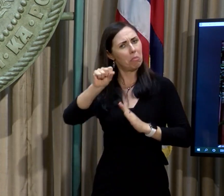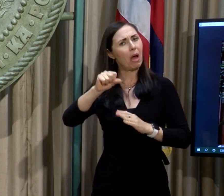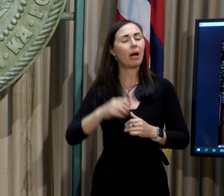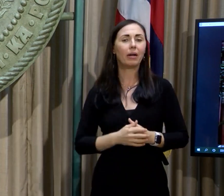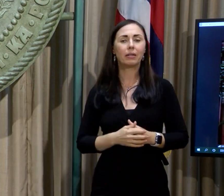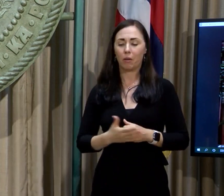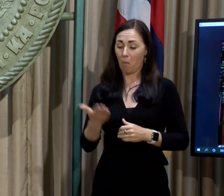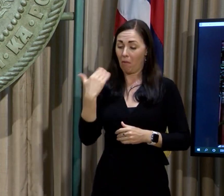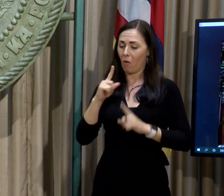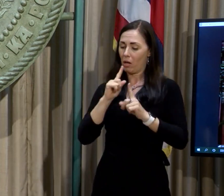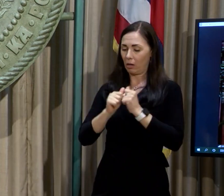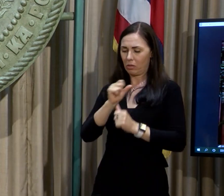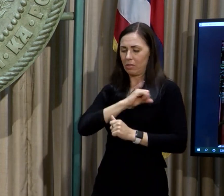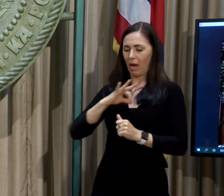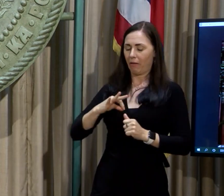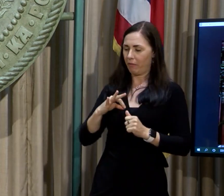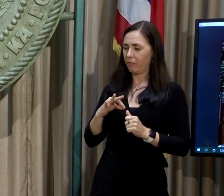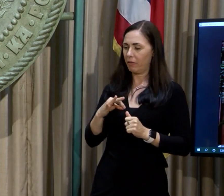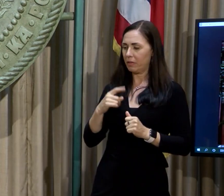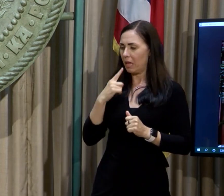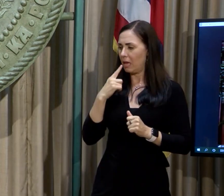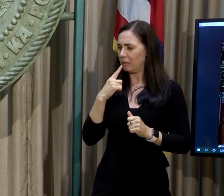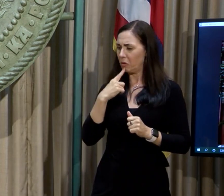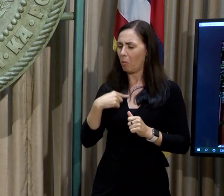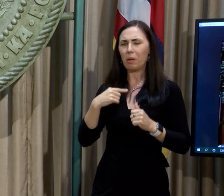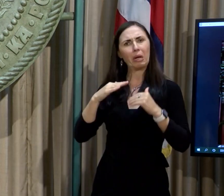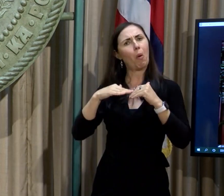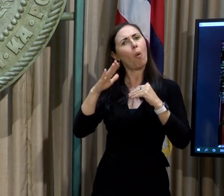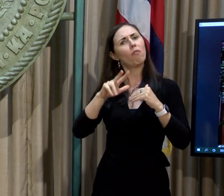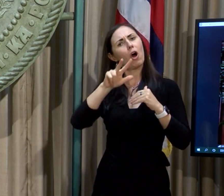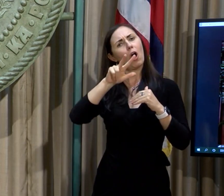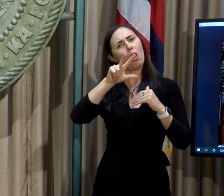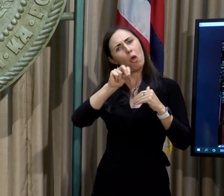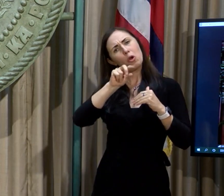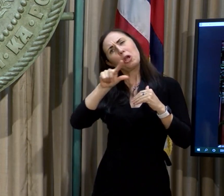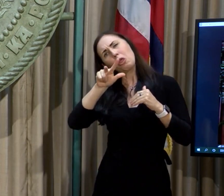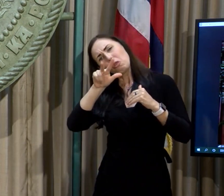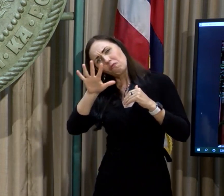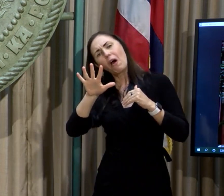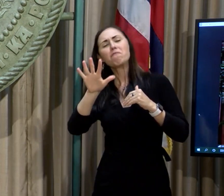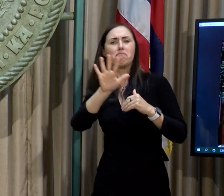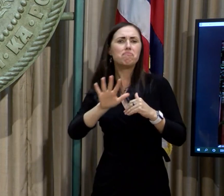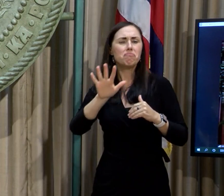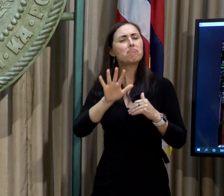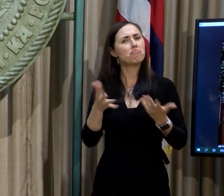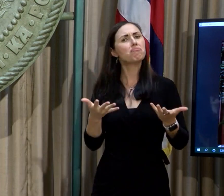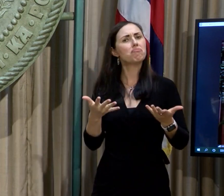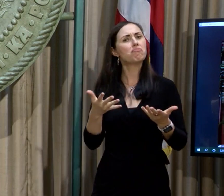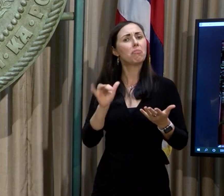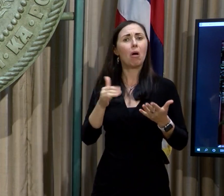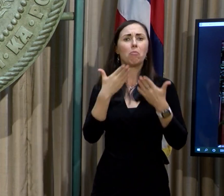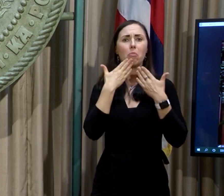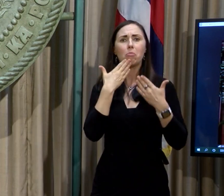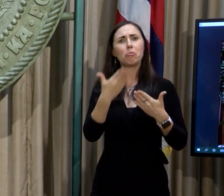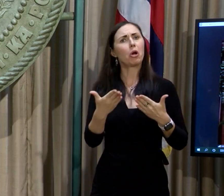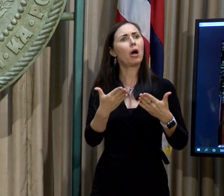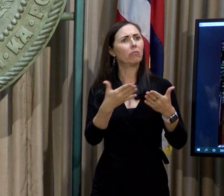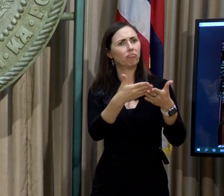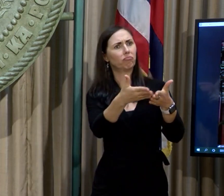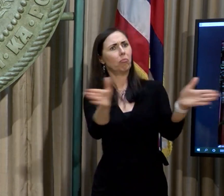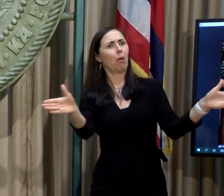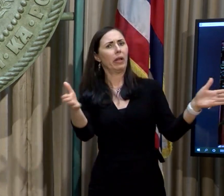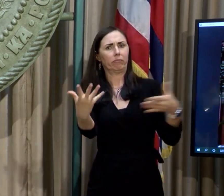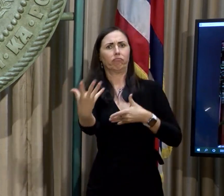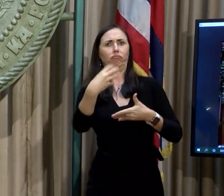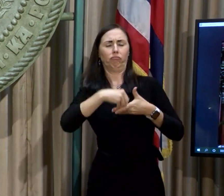I talked with staff, we were above 30 or 35, so I think it was a good public response. You know, we'll be